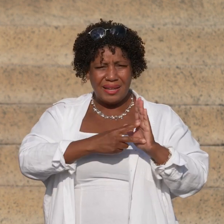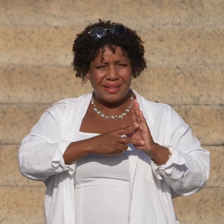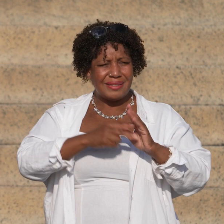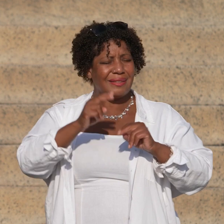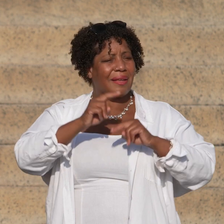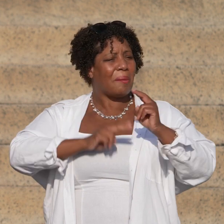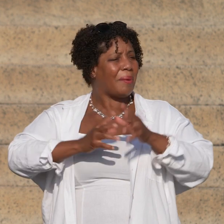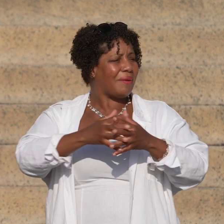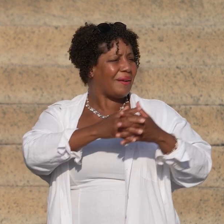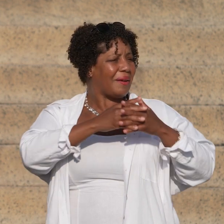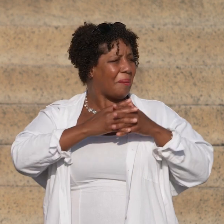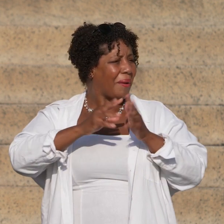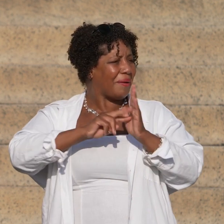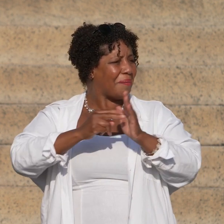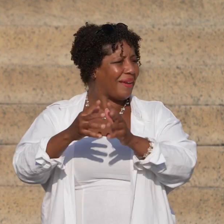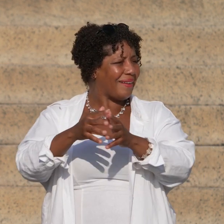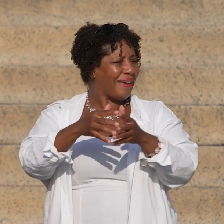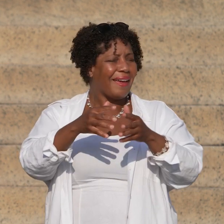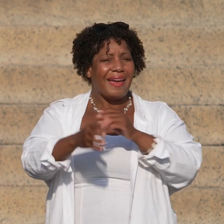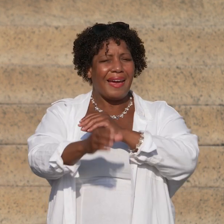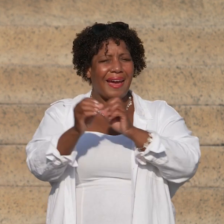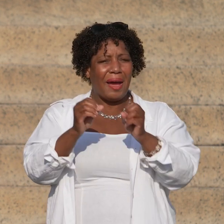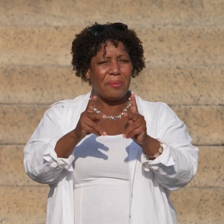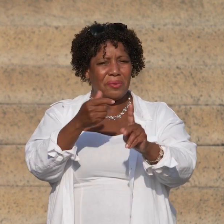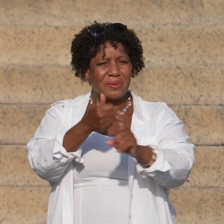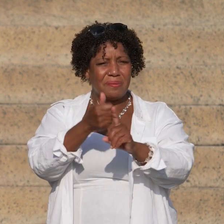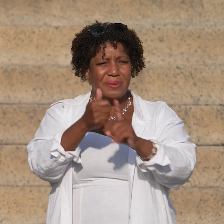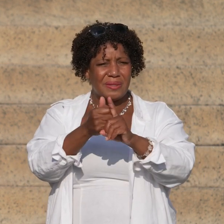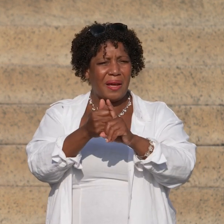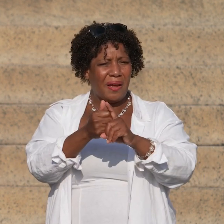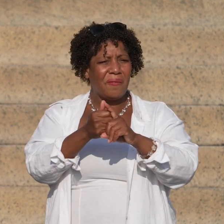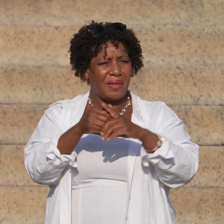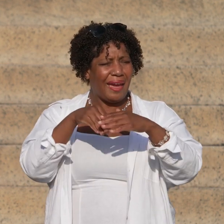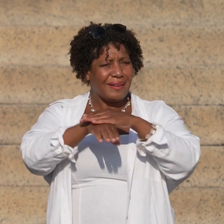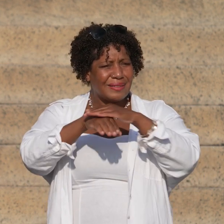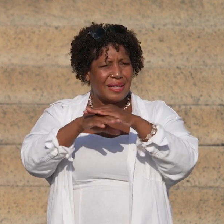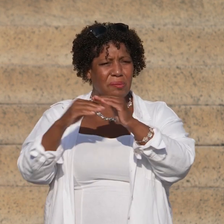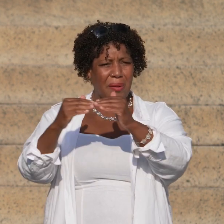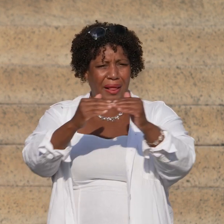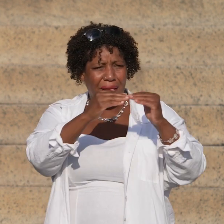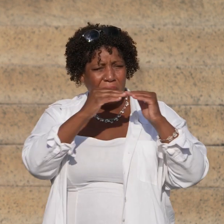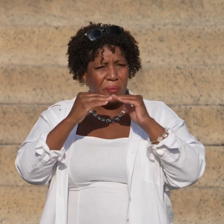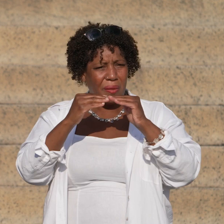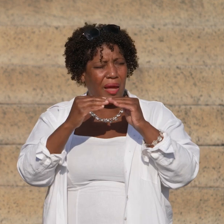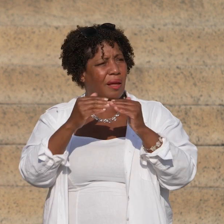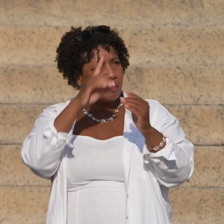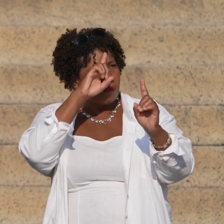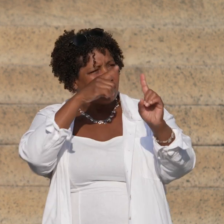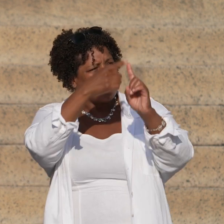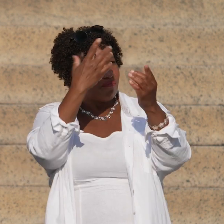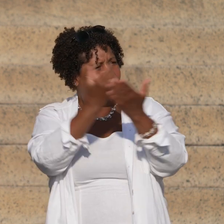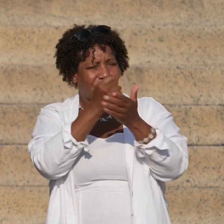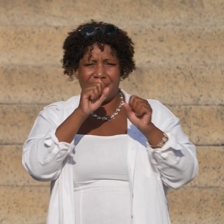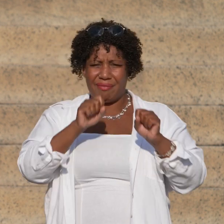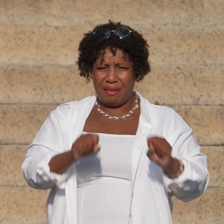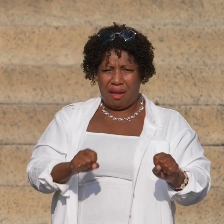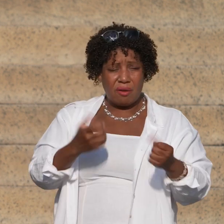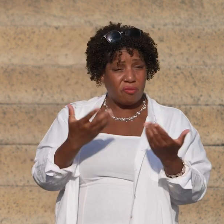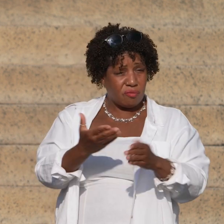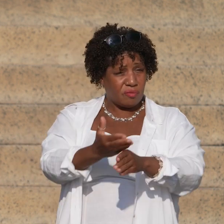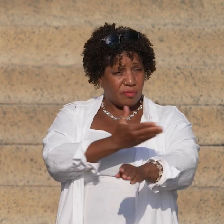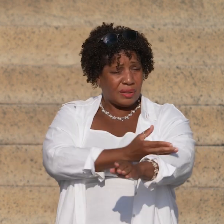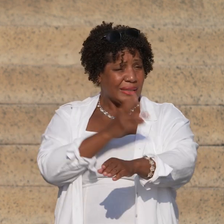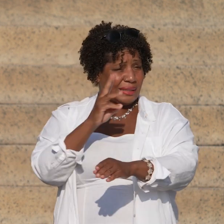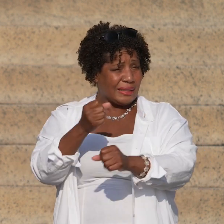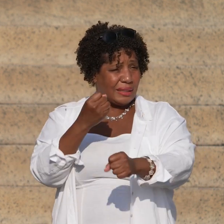build an America where opportunities are equally accessible and prosperity is within reach. While we have made progress over the